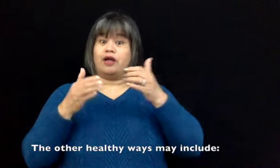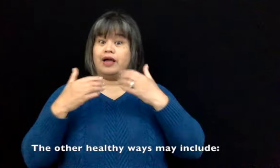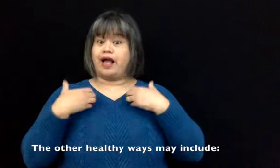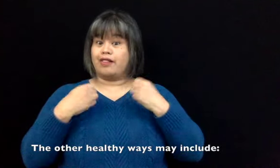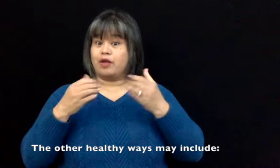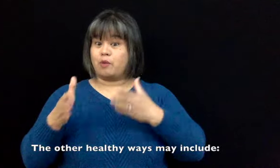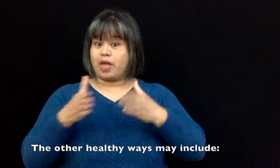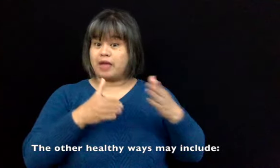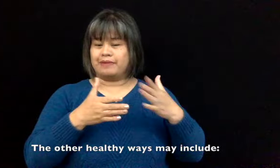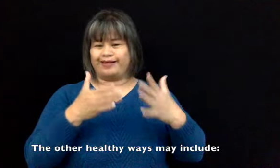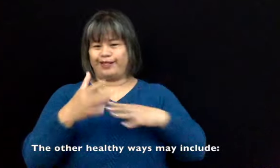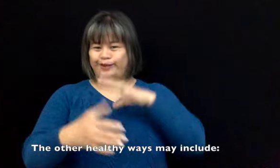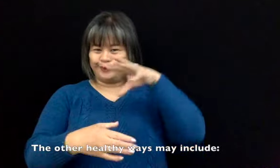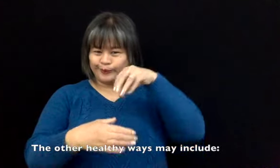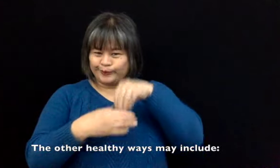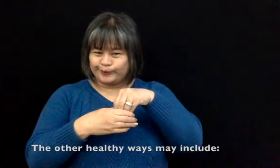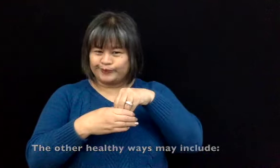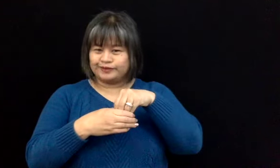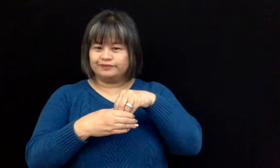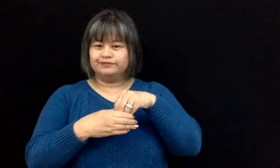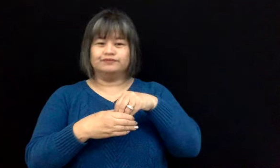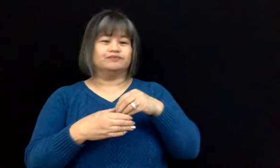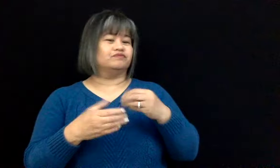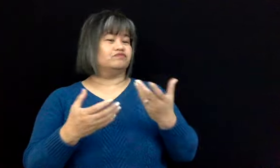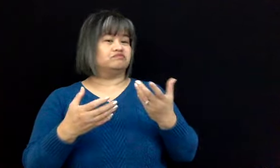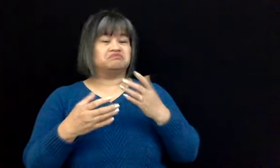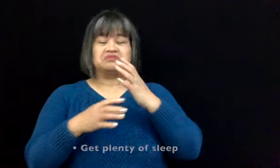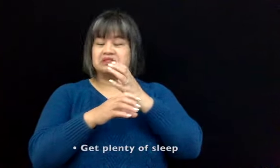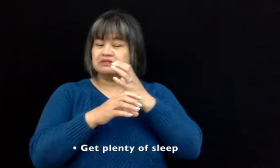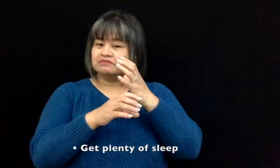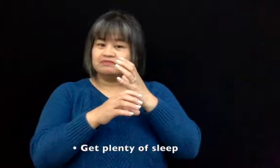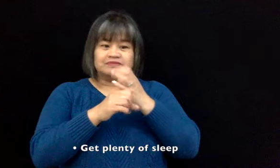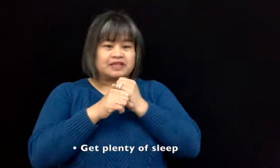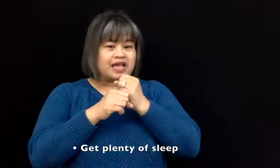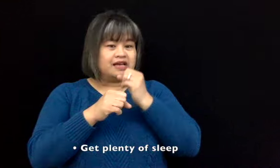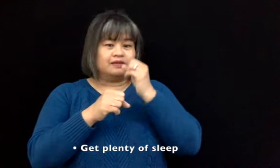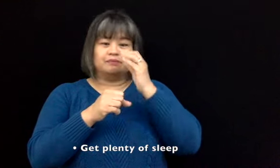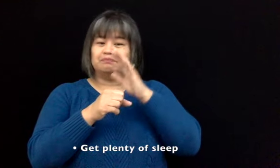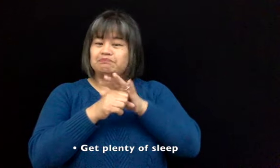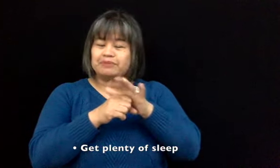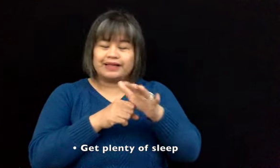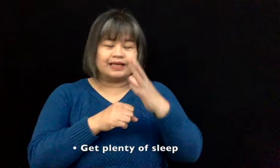Another healthy way may include getting plenty of sleep,